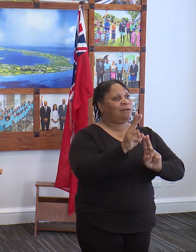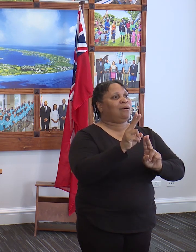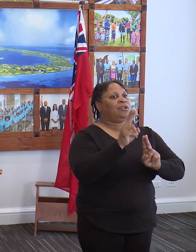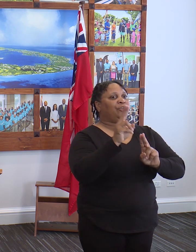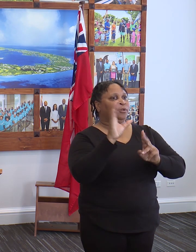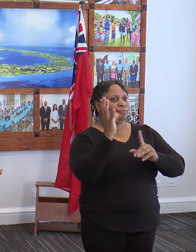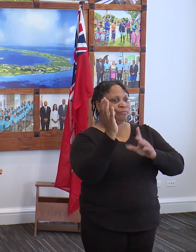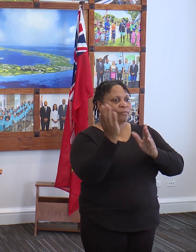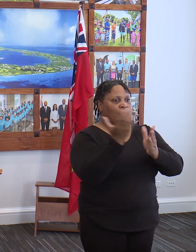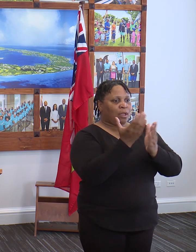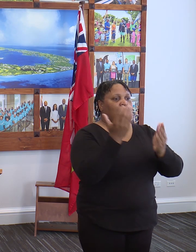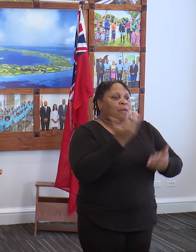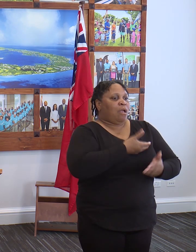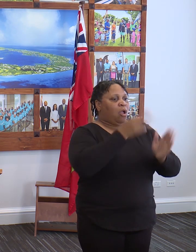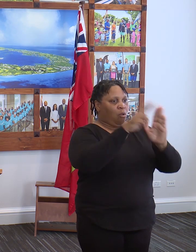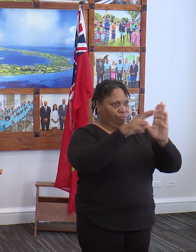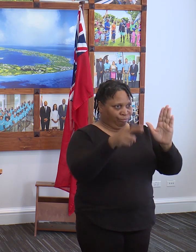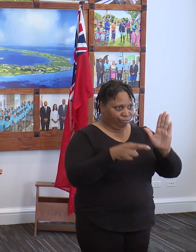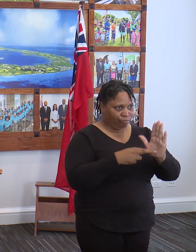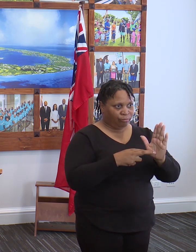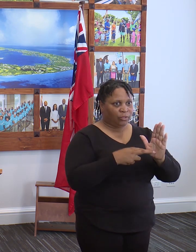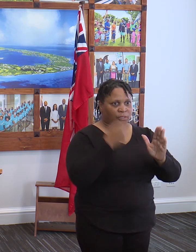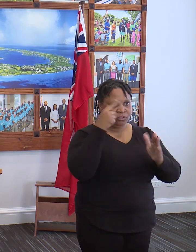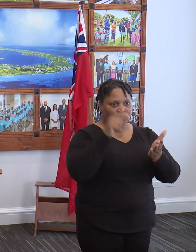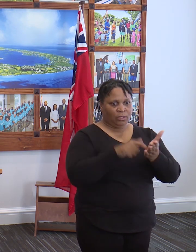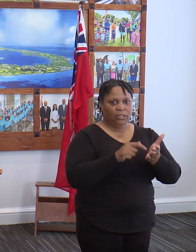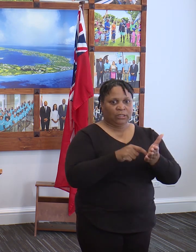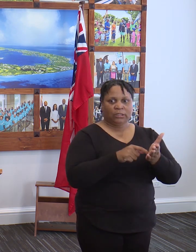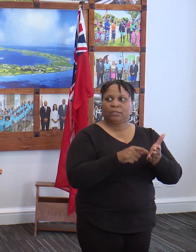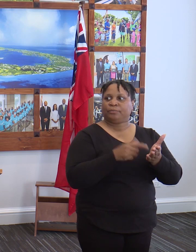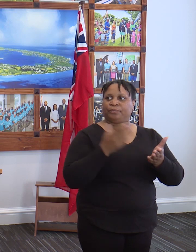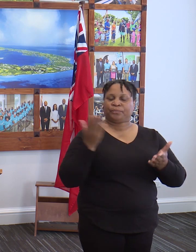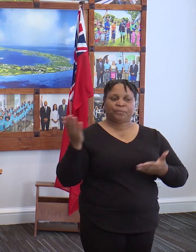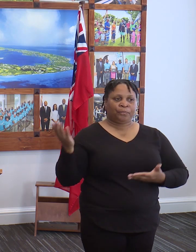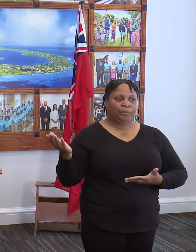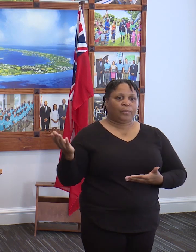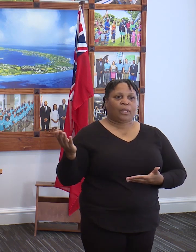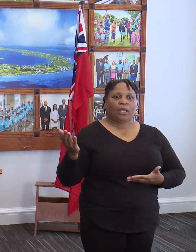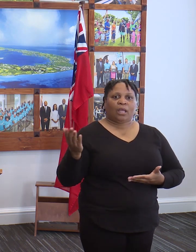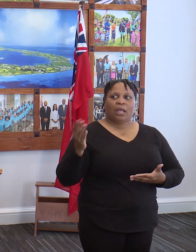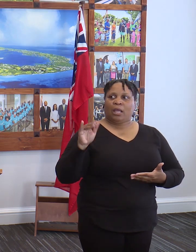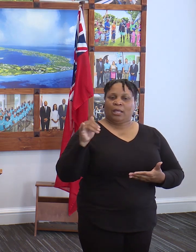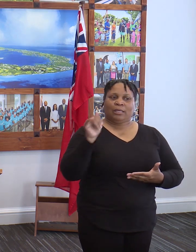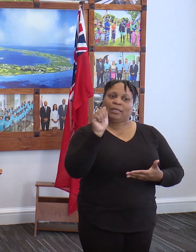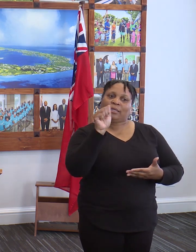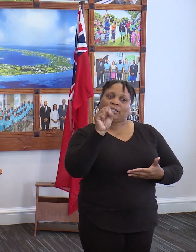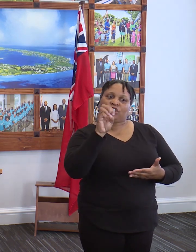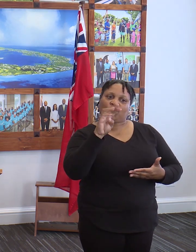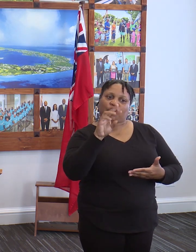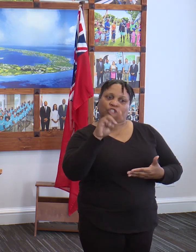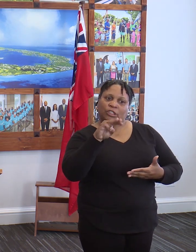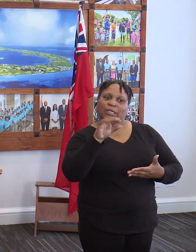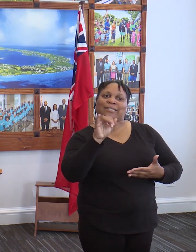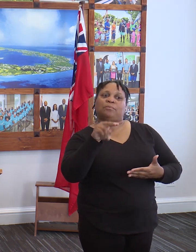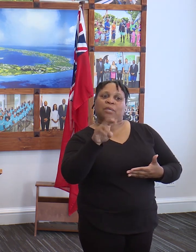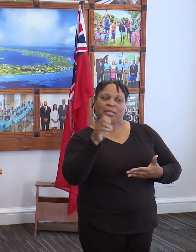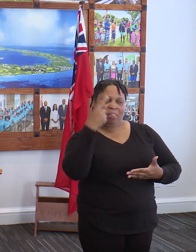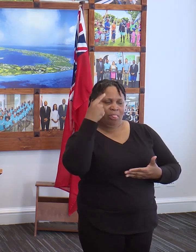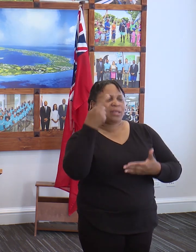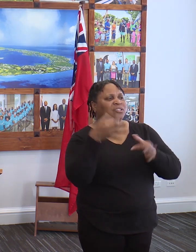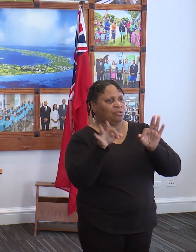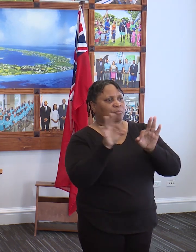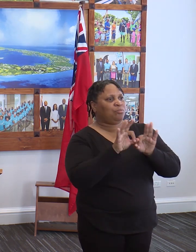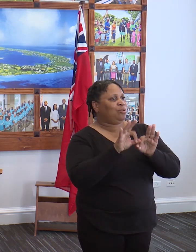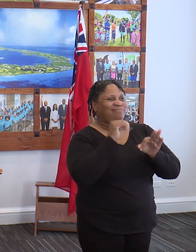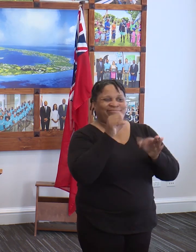of the quarantine as set out. If I may, as well, and Jasmine, think this is important. It's important, as the minister said, to